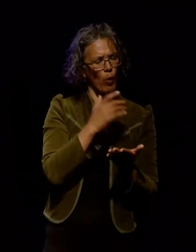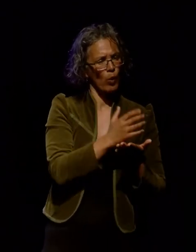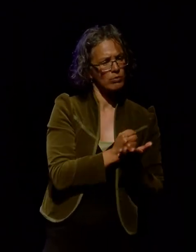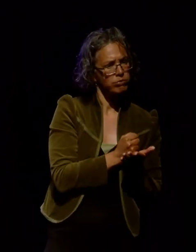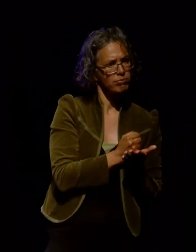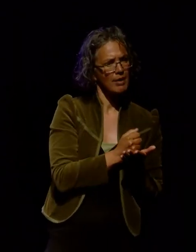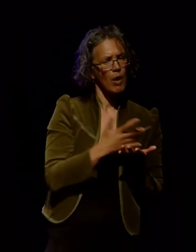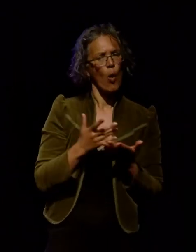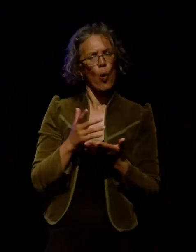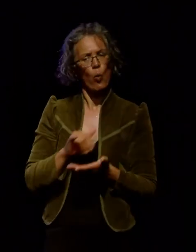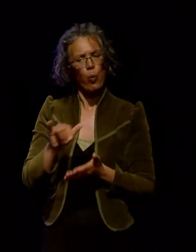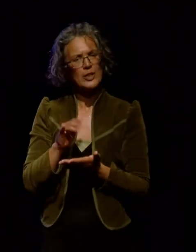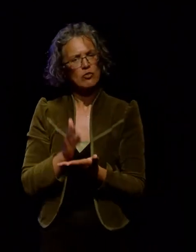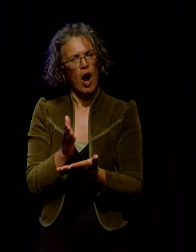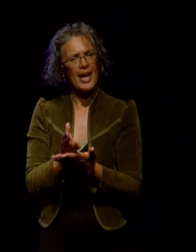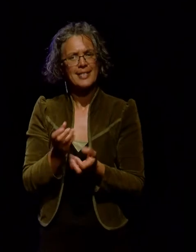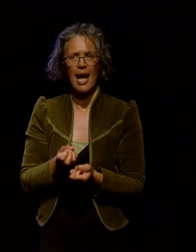and which they're happy to let go of.